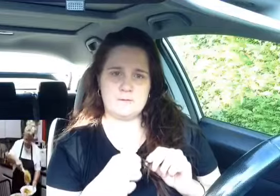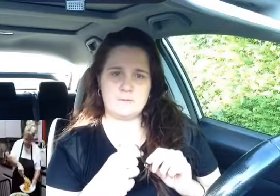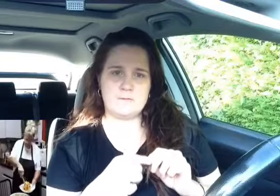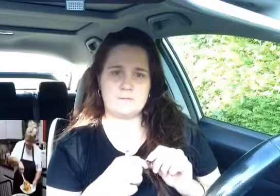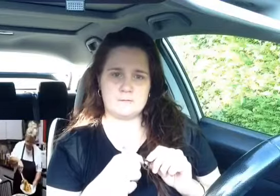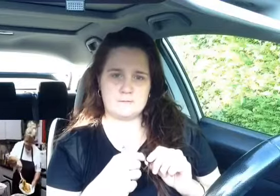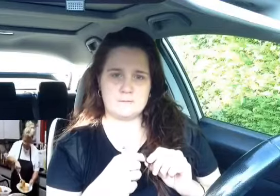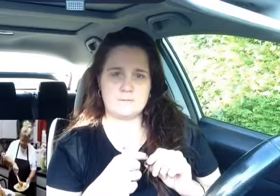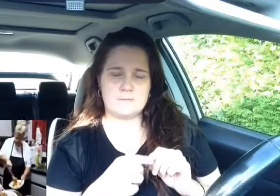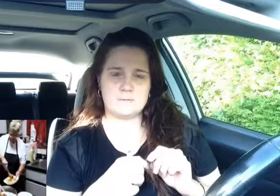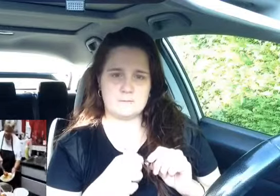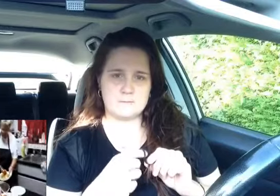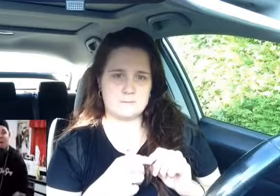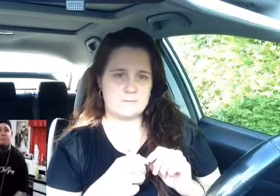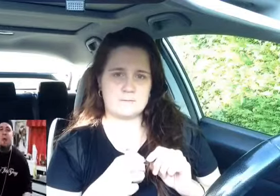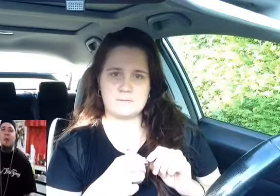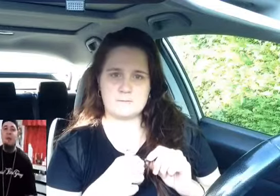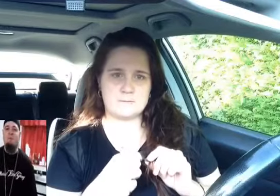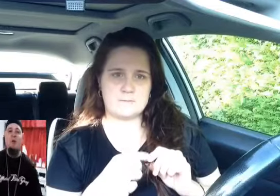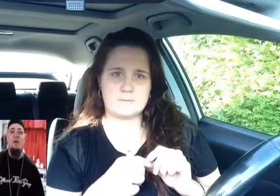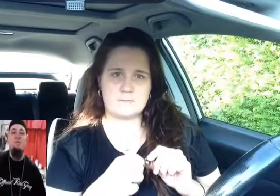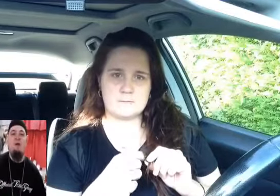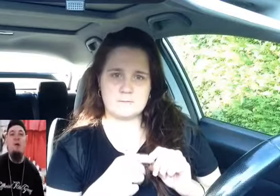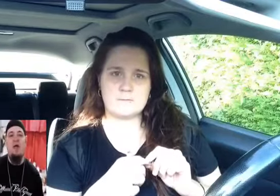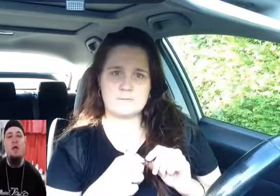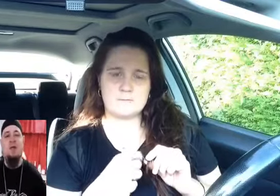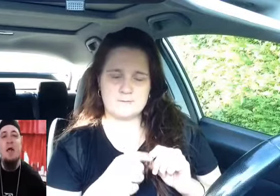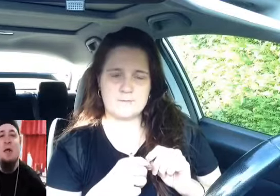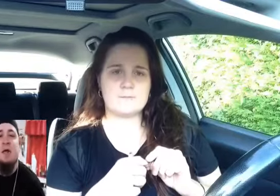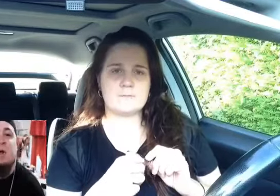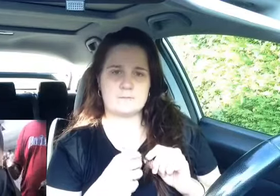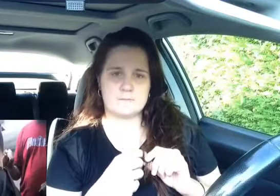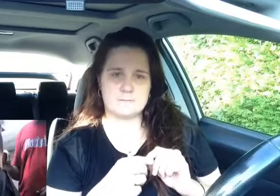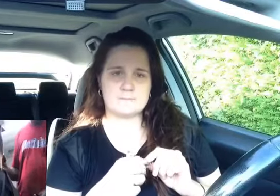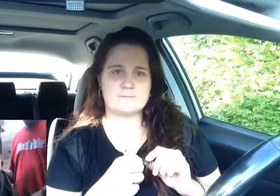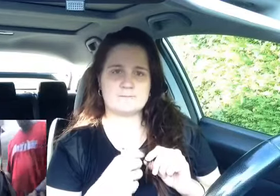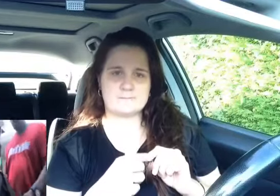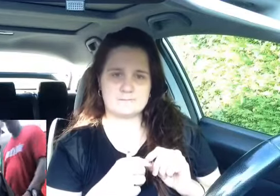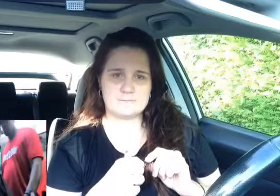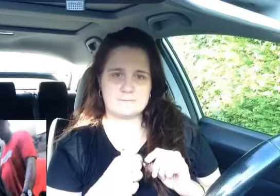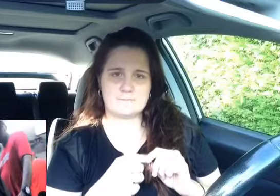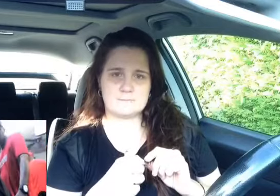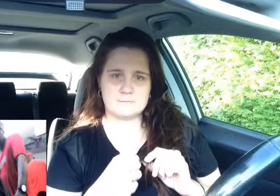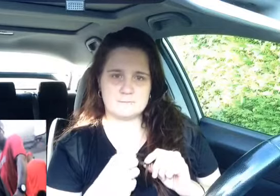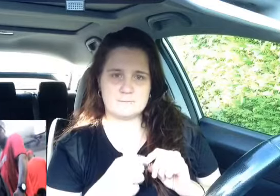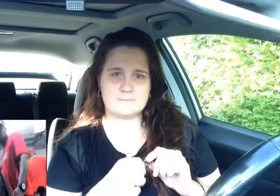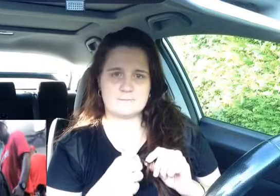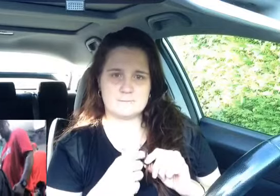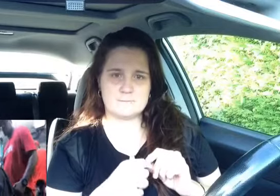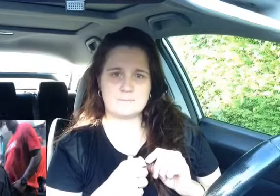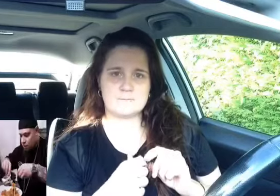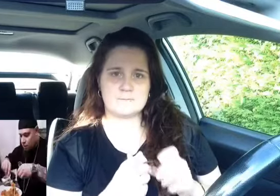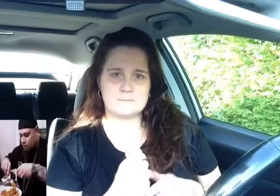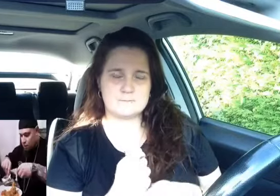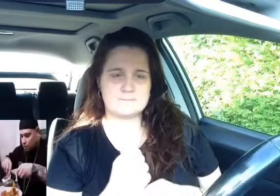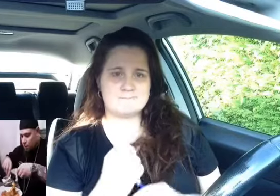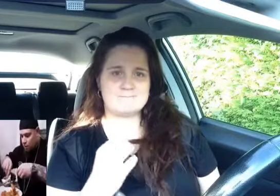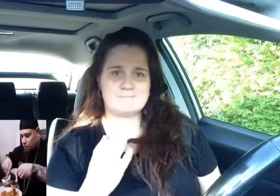don't believe in crying at all. I'm a manic depressive, never get excited at all. I'ma live forever, don't believe in dying at all. I was born